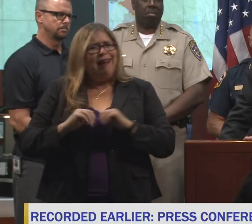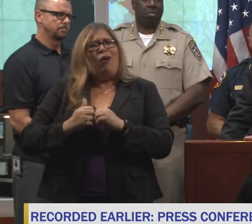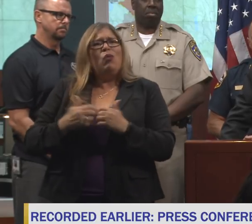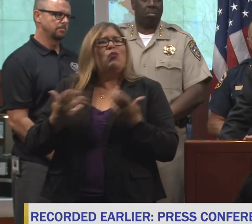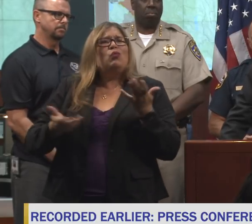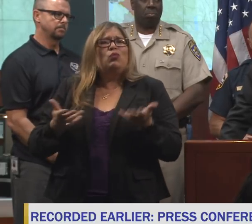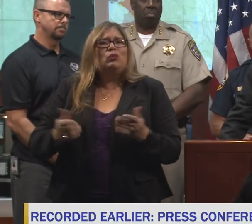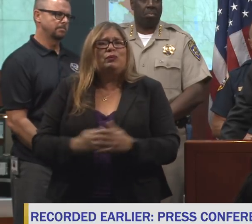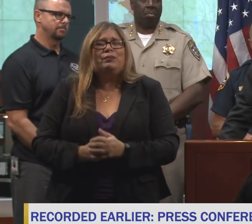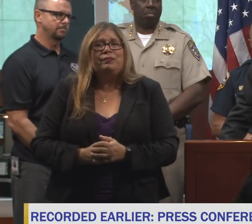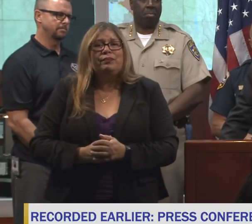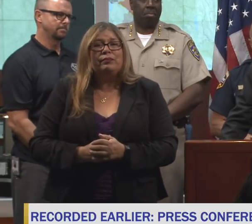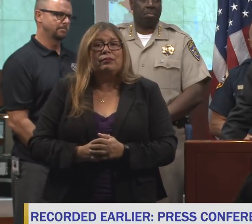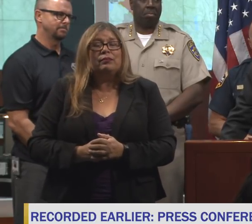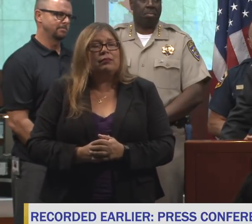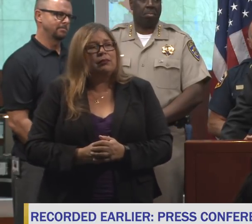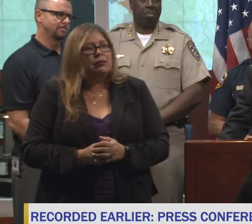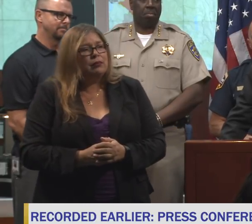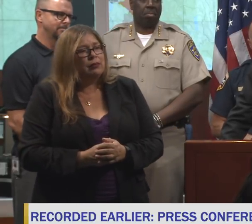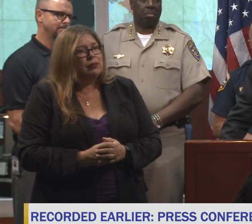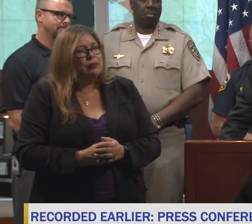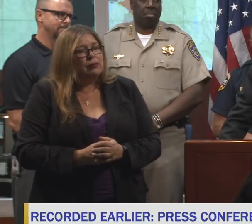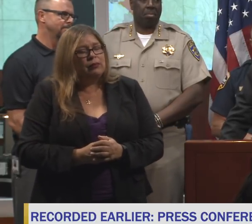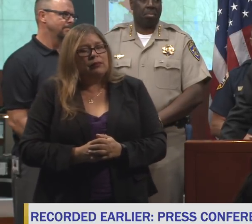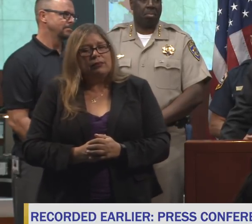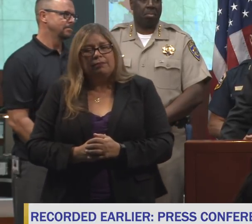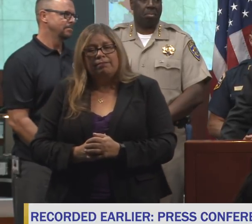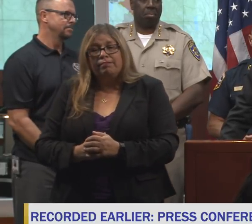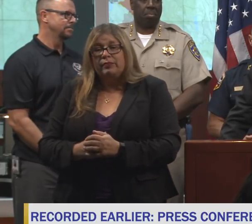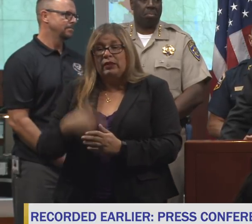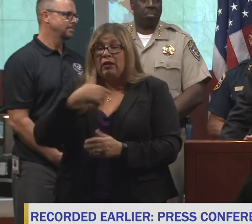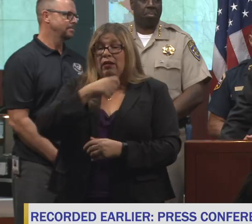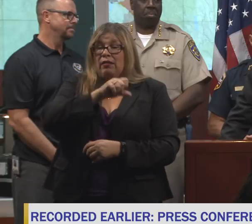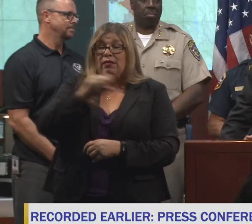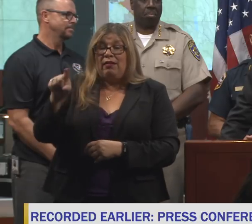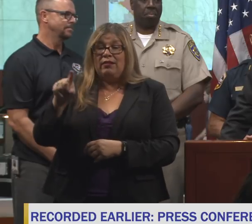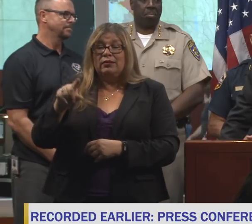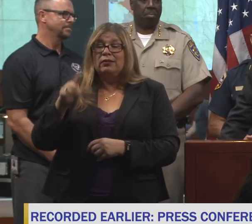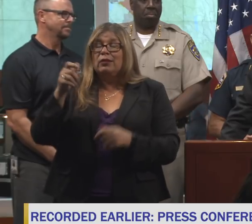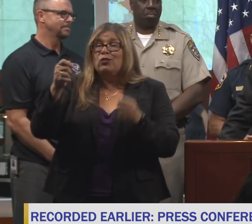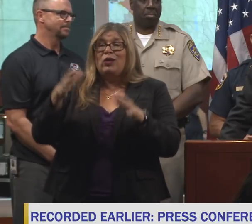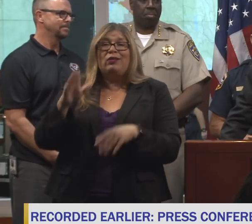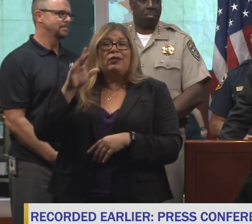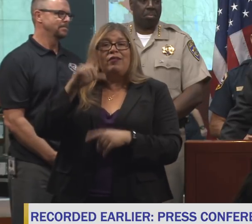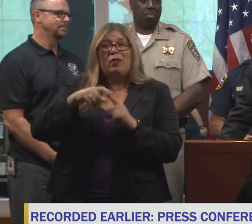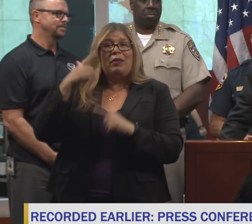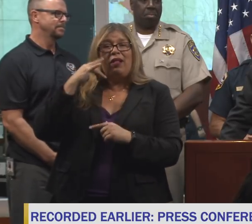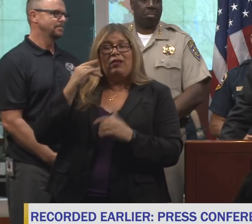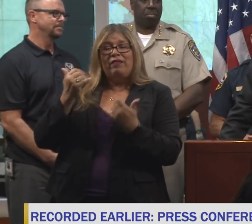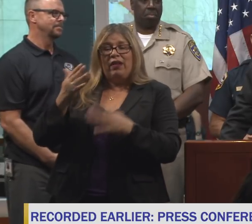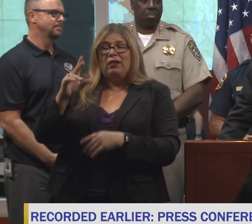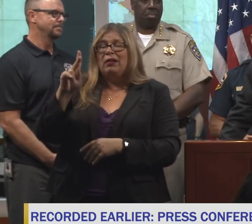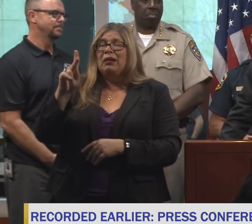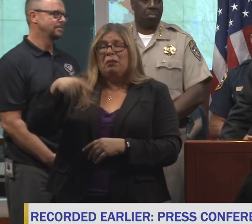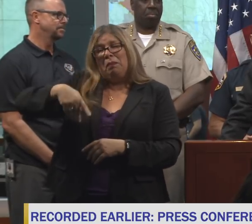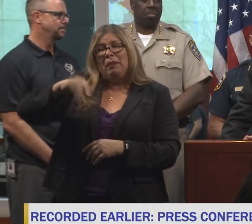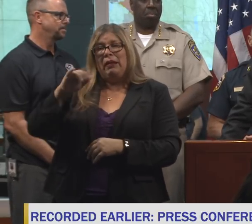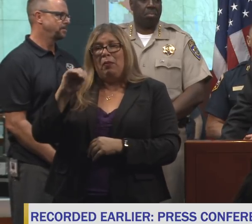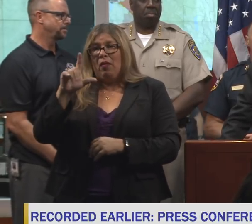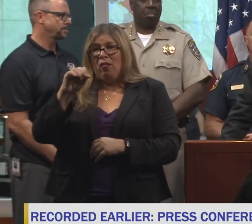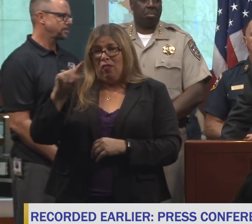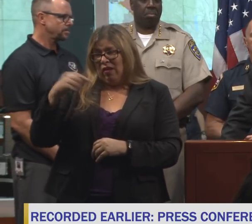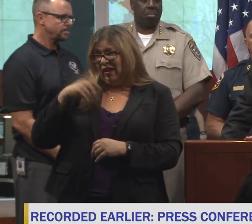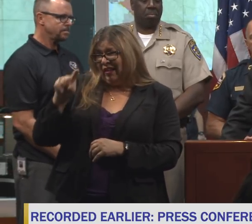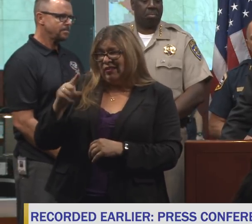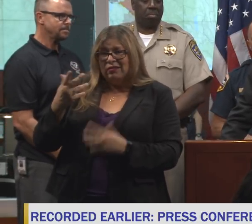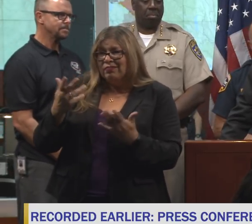Well, I asked Mr. Pimlott just half an hour ago did anybody anticipate this